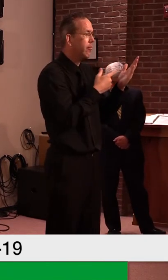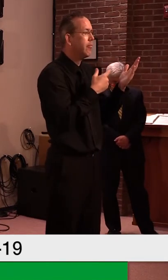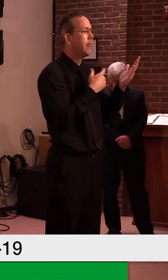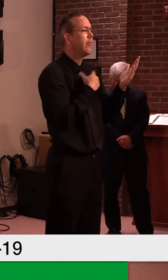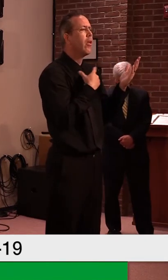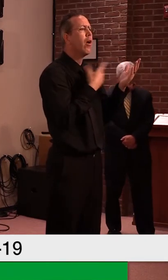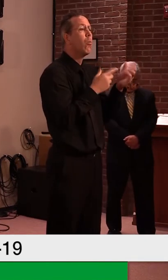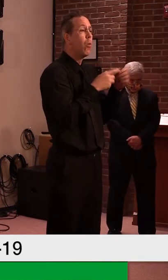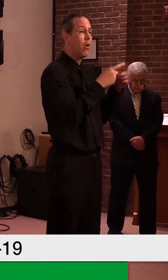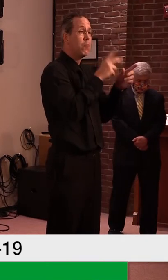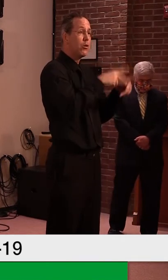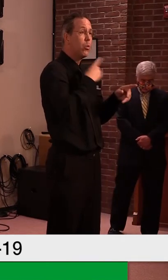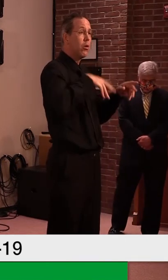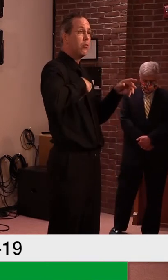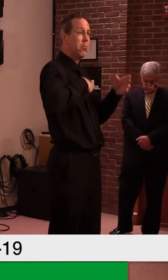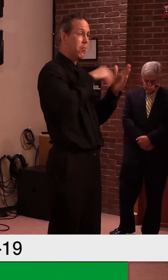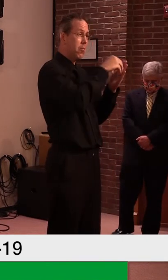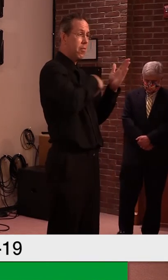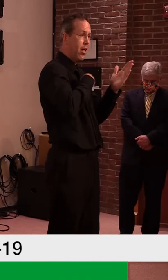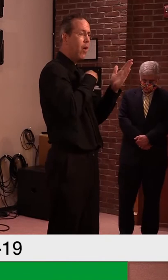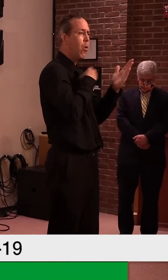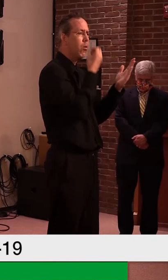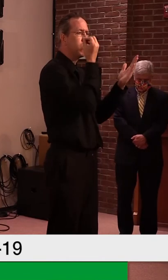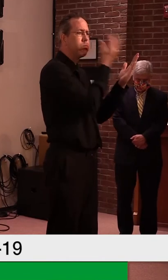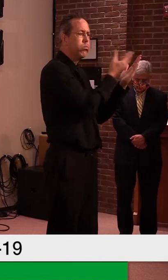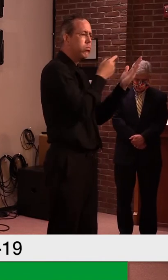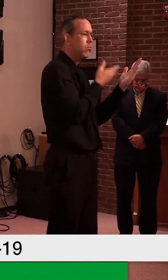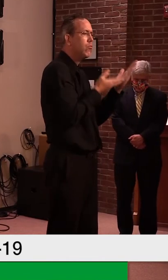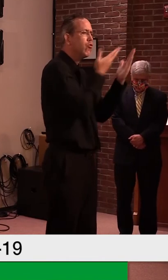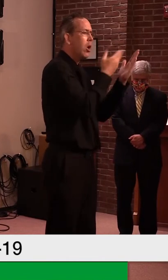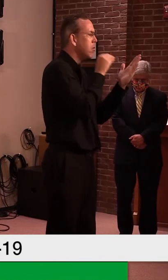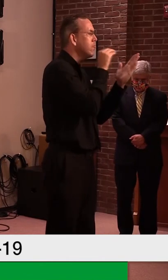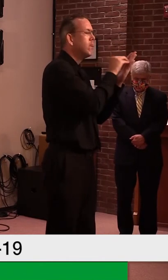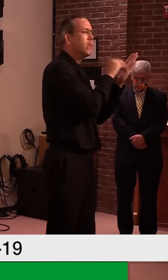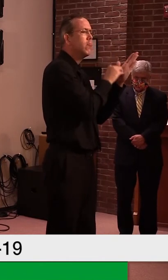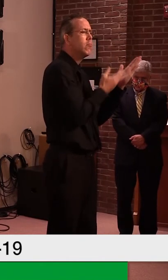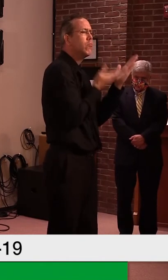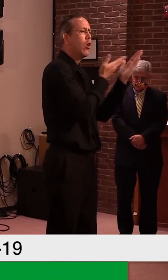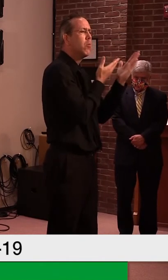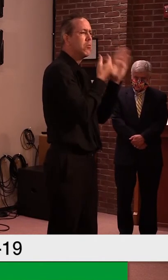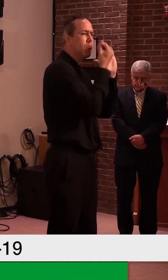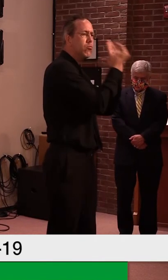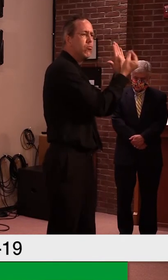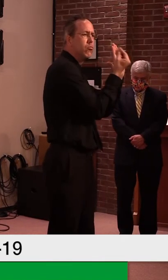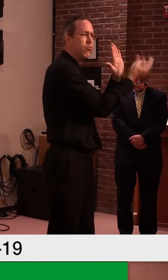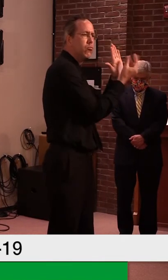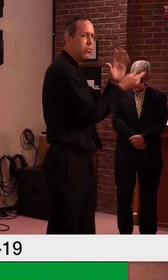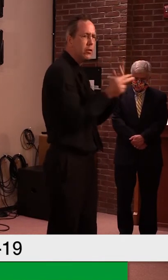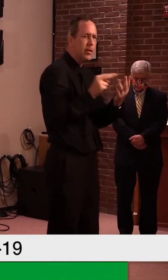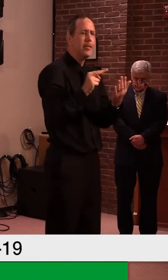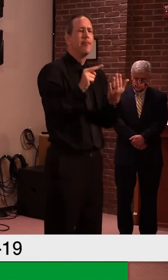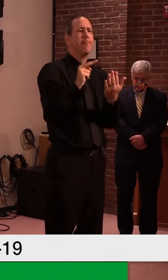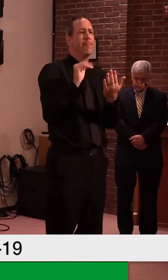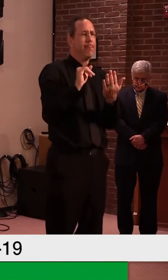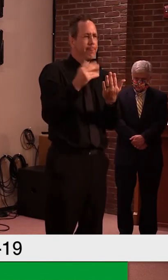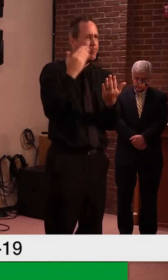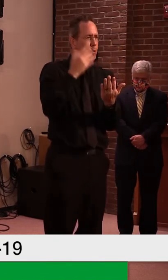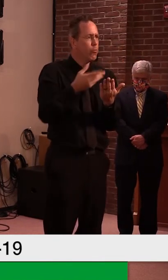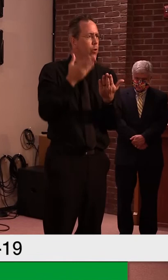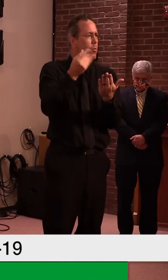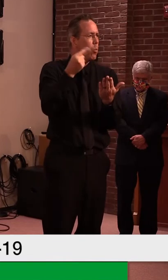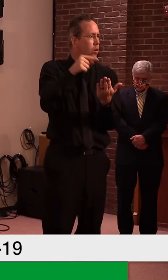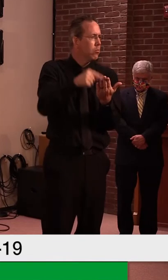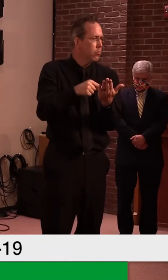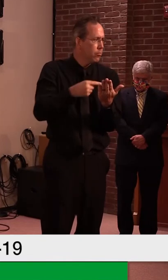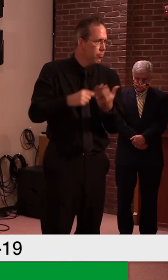um, be able to, um, get the grant fund at this point. And is there an estimated timeframe they've been recommended for approval